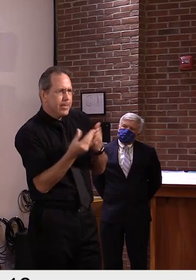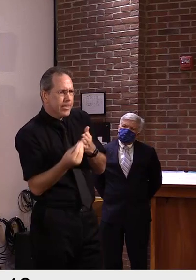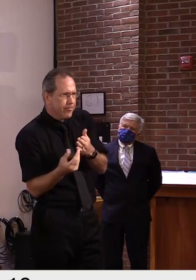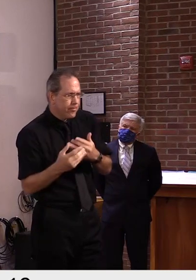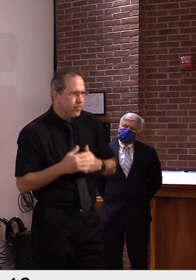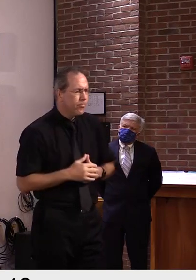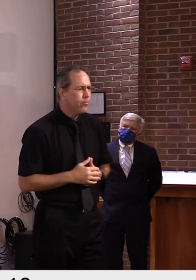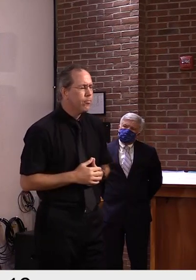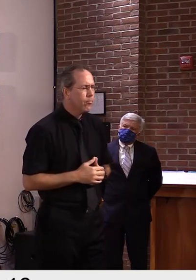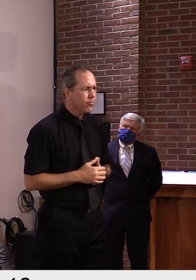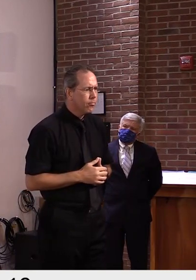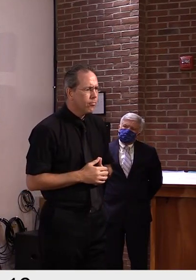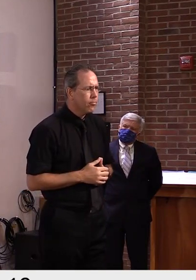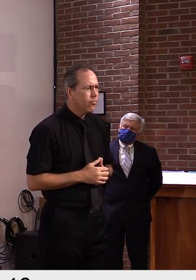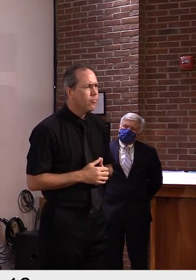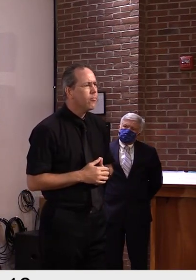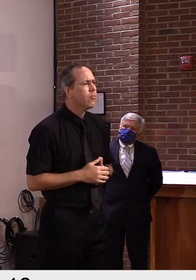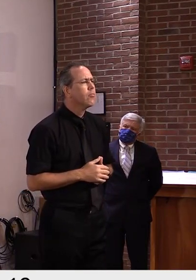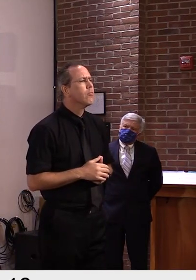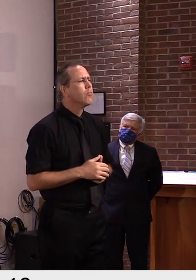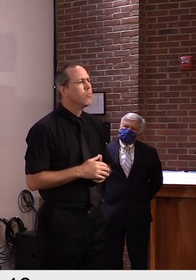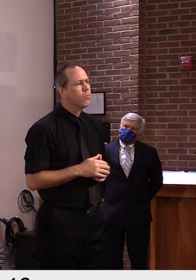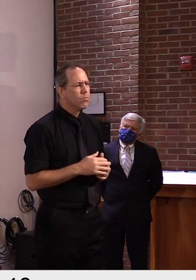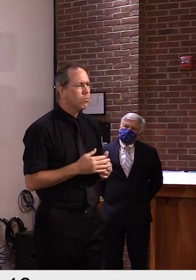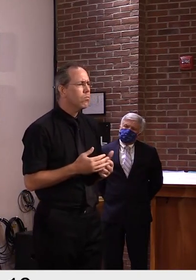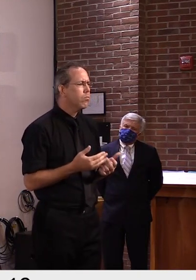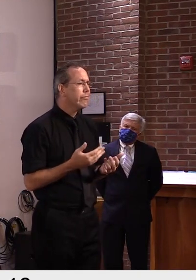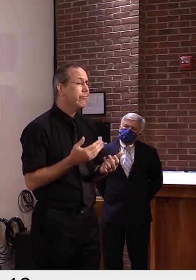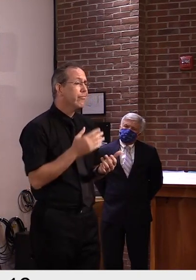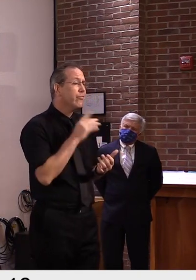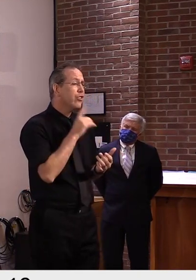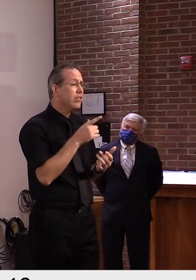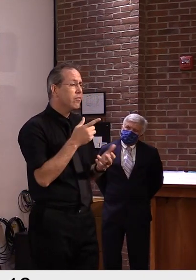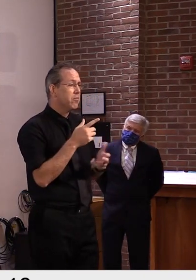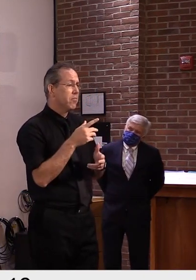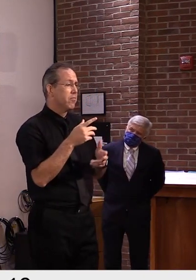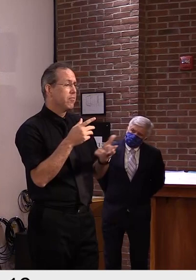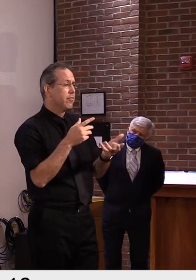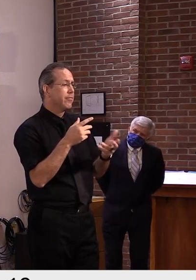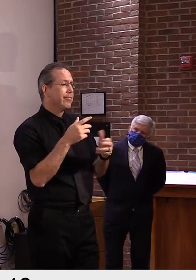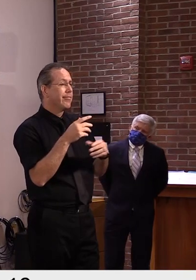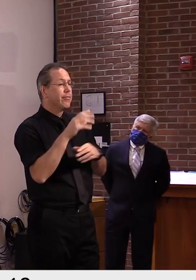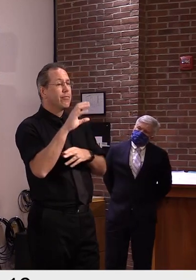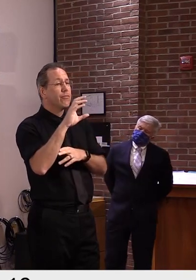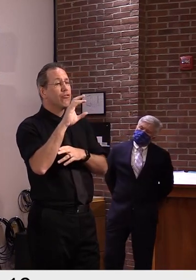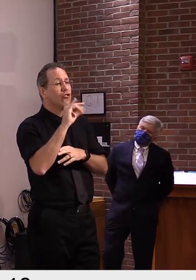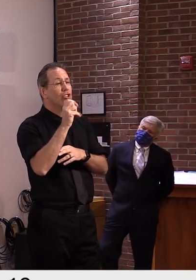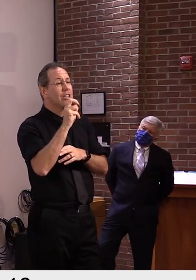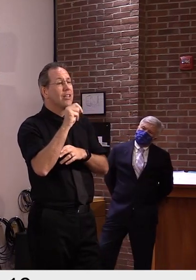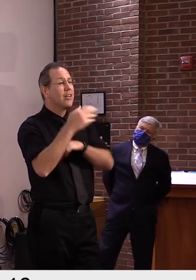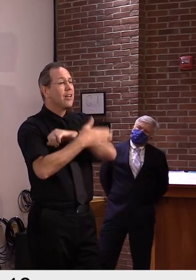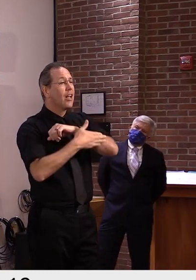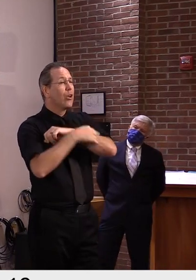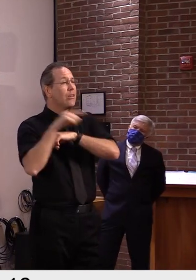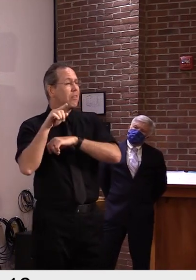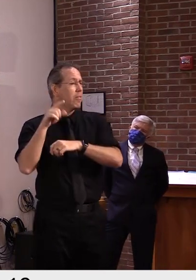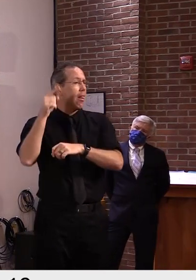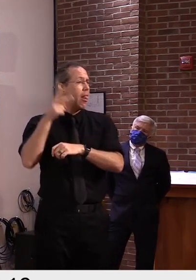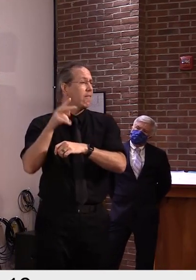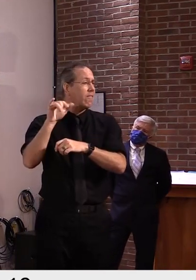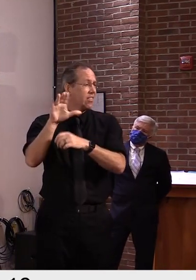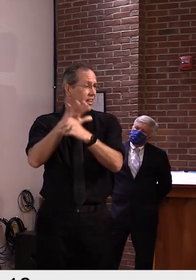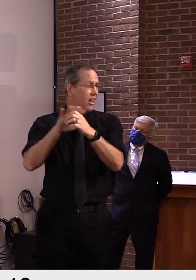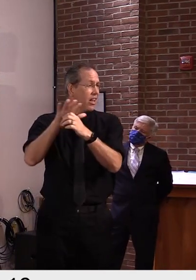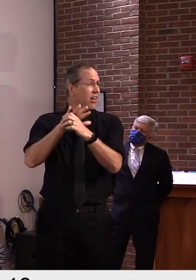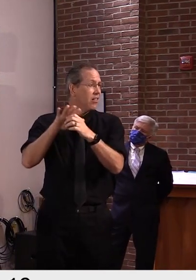% of them were in Chittenden County, but the rest were distributed, uh, throughout the state. And looking at the age ranges, there were some